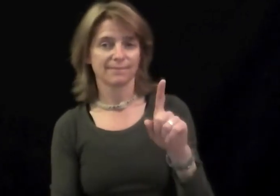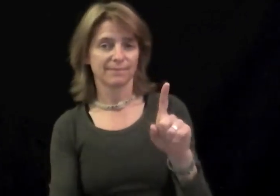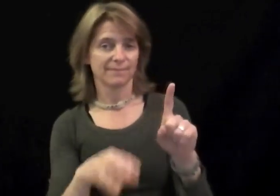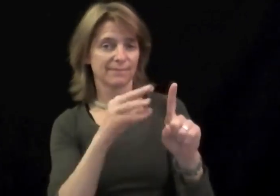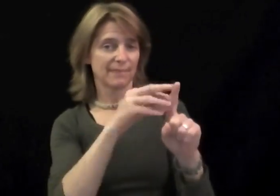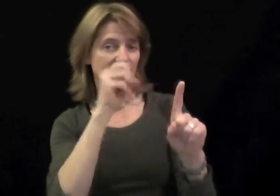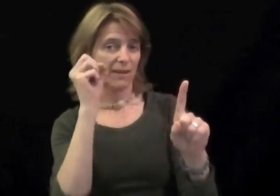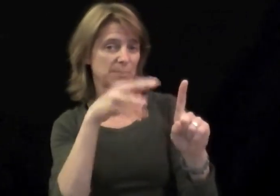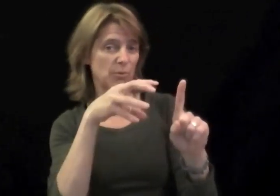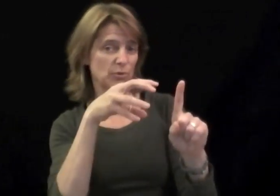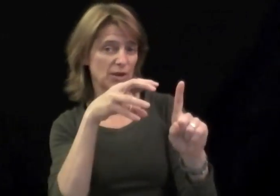Exposure.